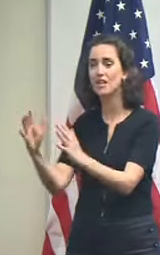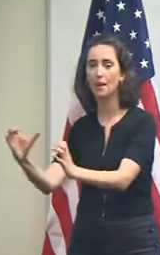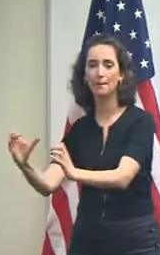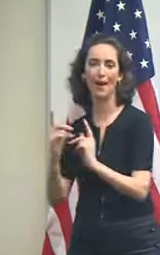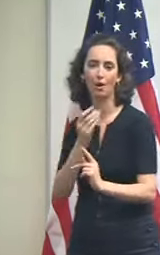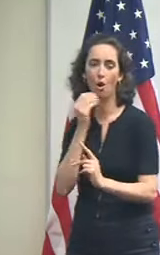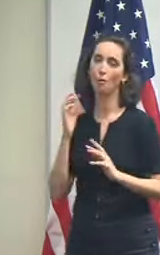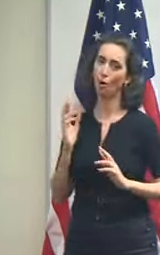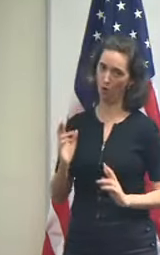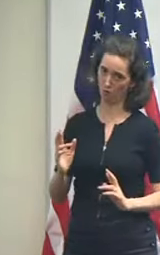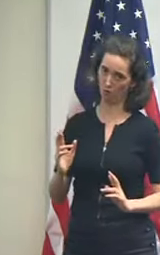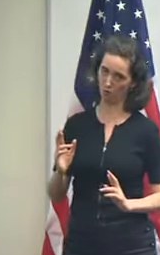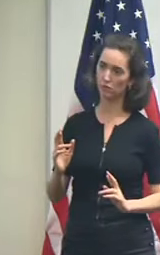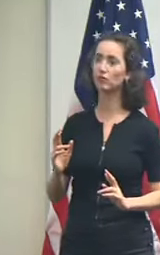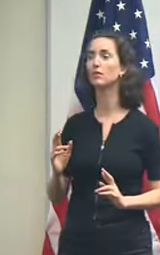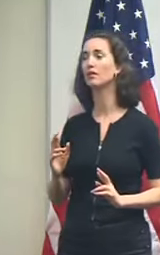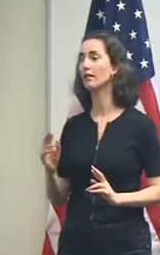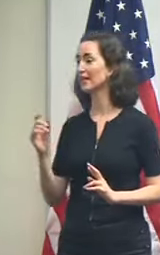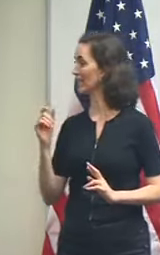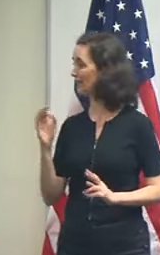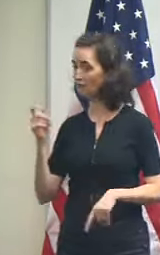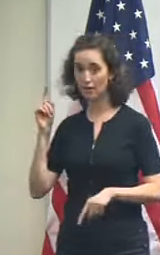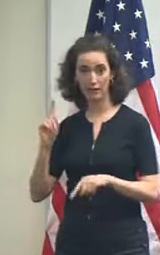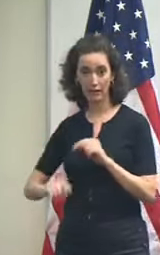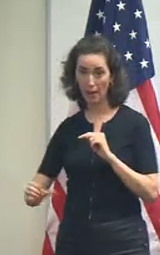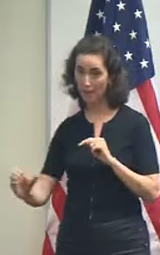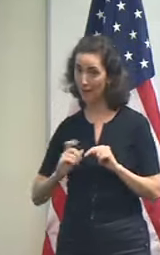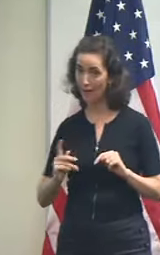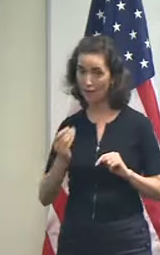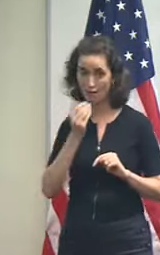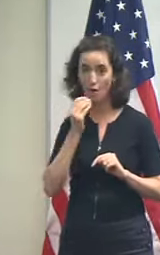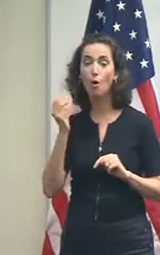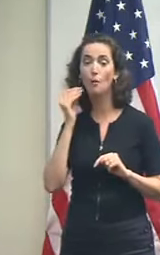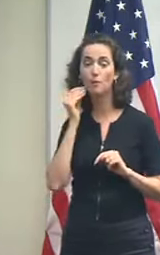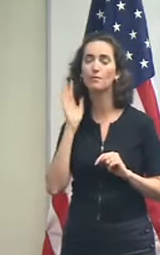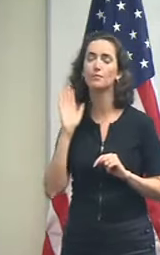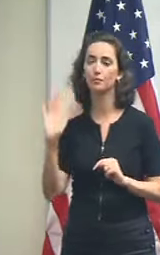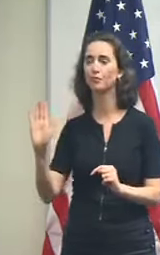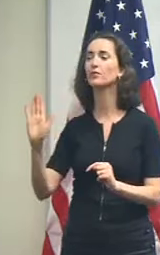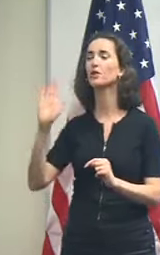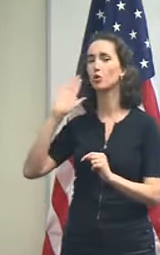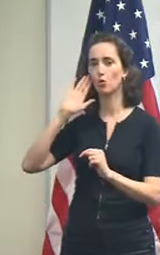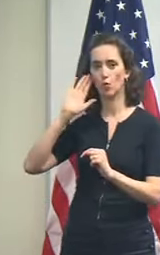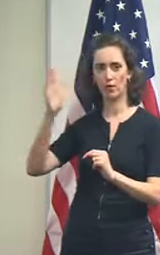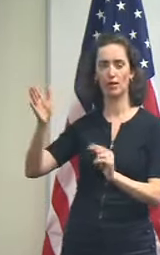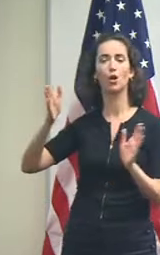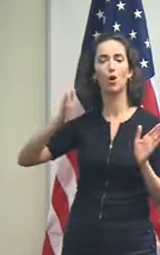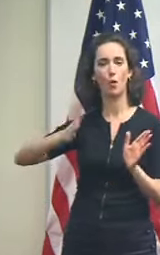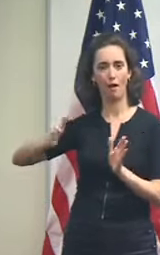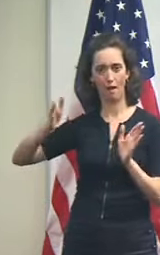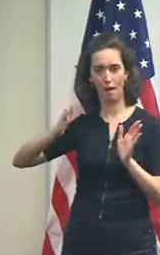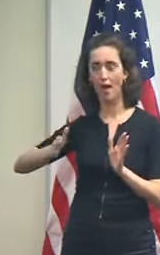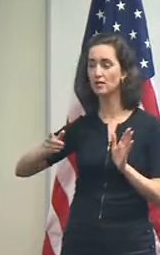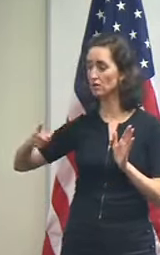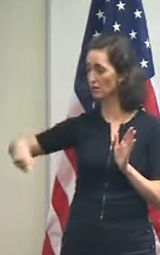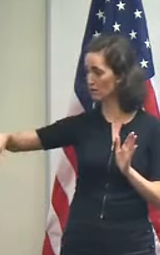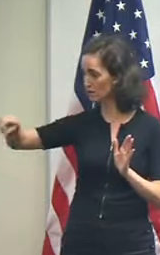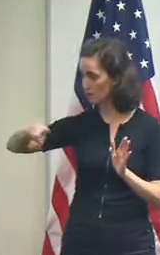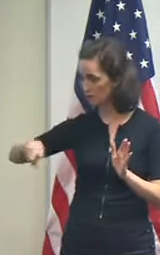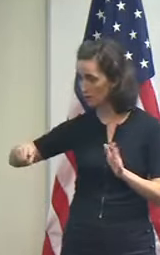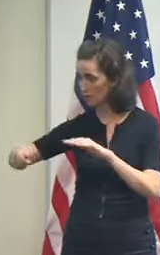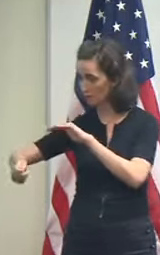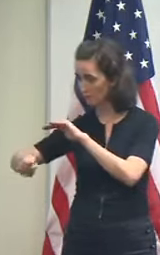once the storm passes if that's not possible then we will be making arrangements for those individuals